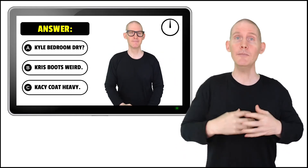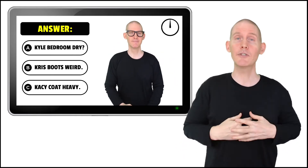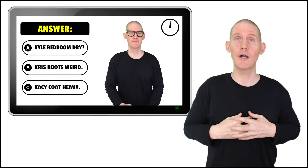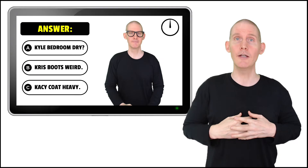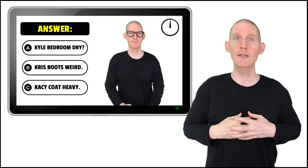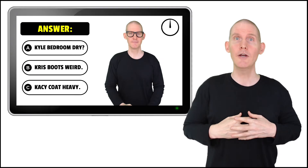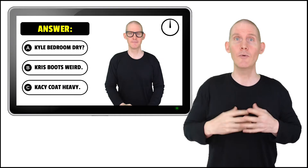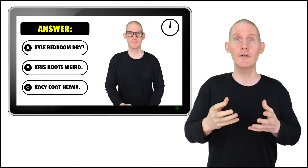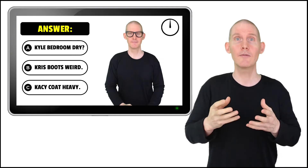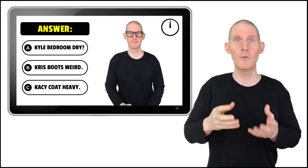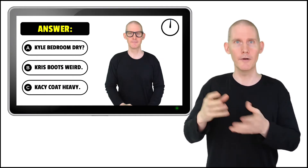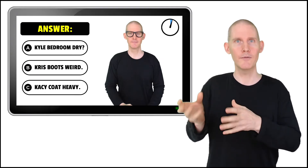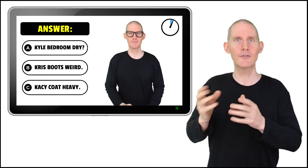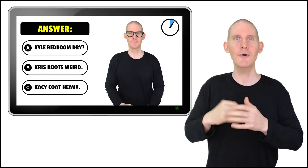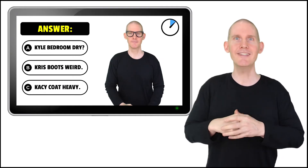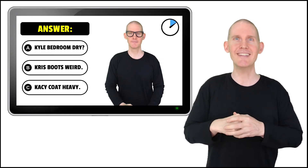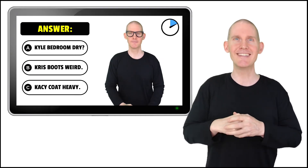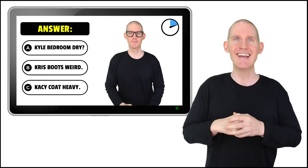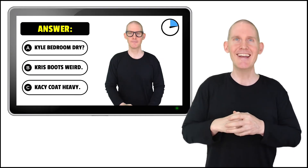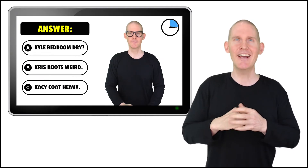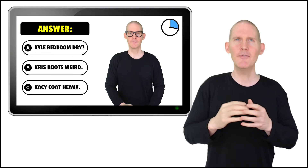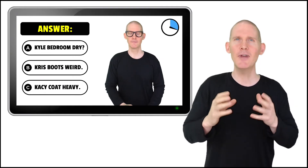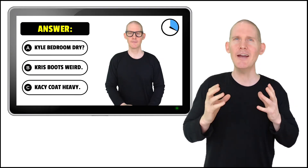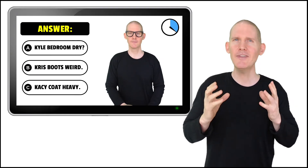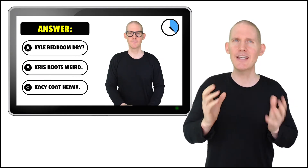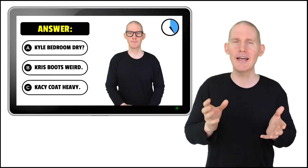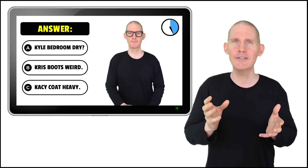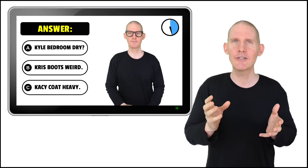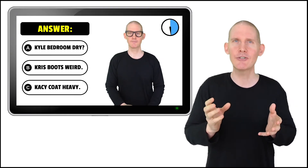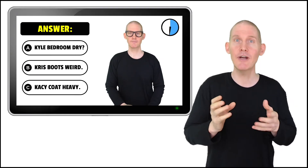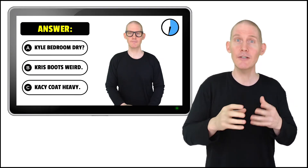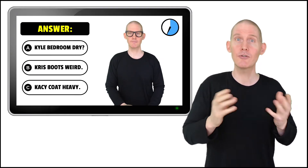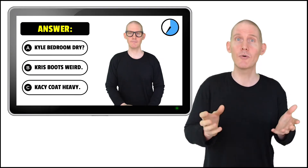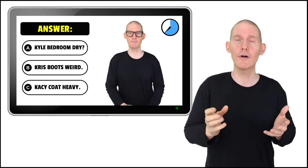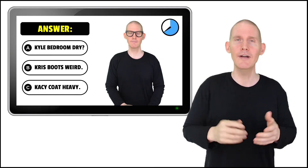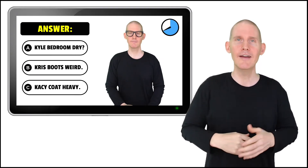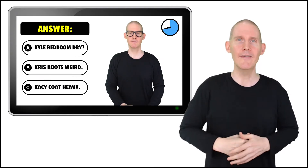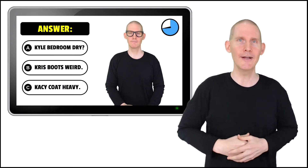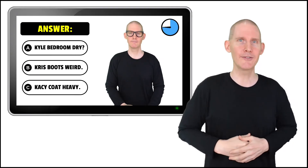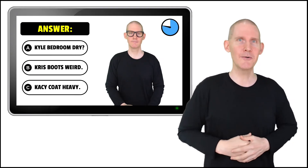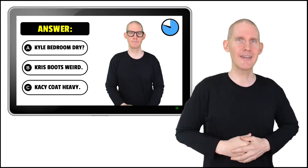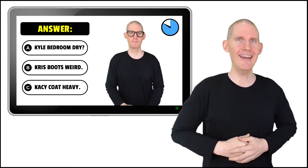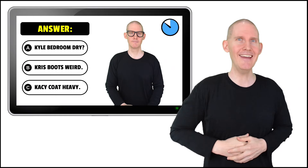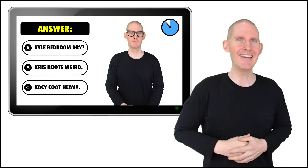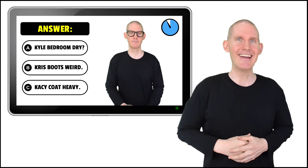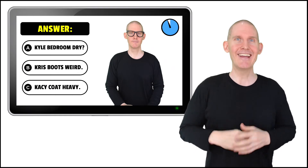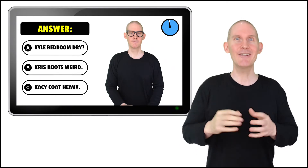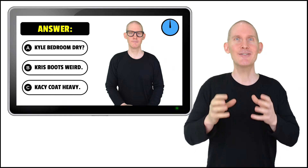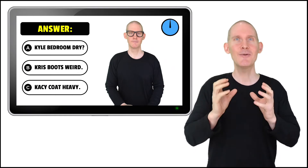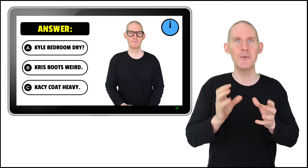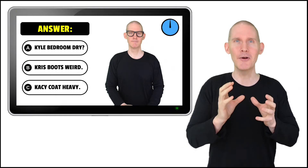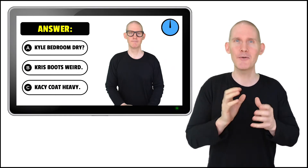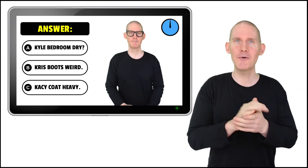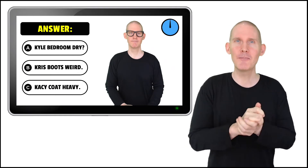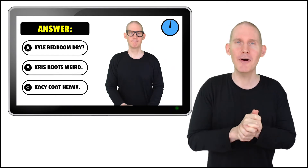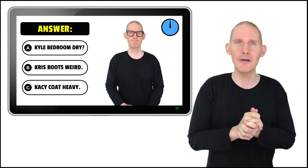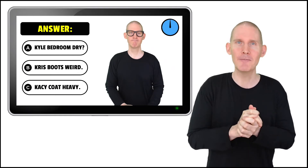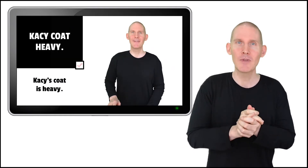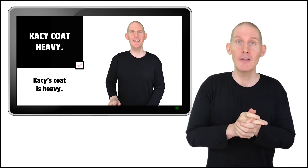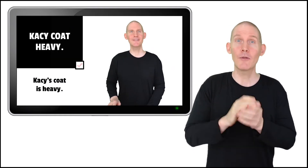signing with one of the choices. Now if you have to guess because you're not sure, that's okay. Here's the wonderful part. The